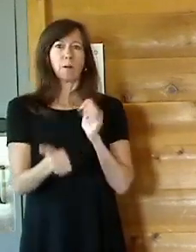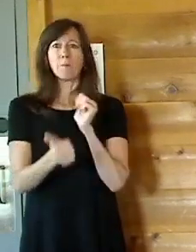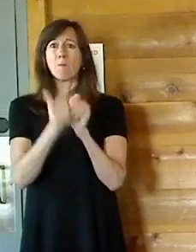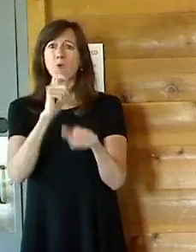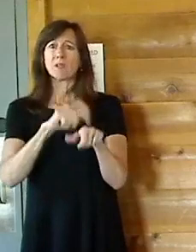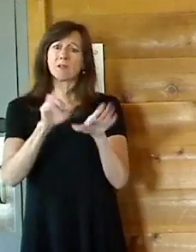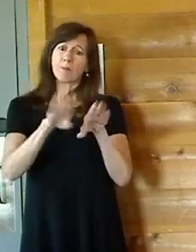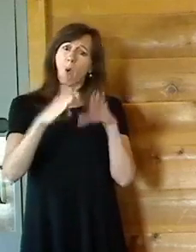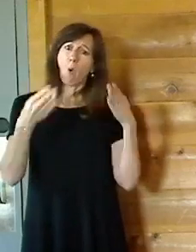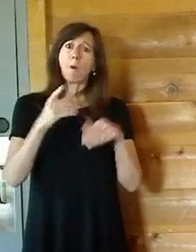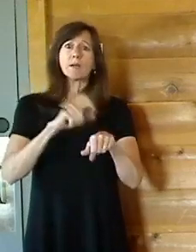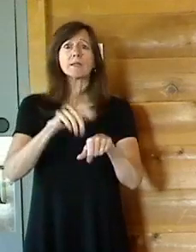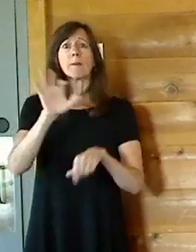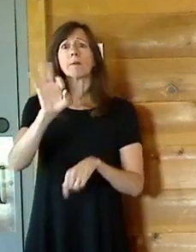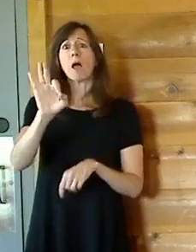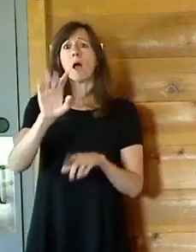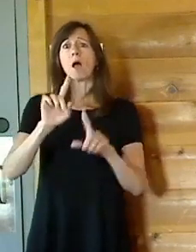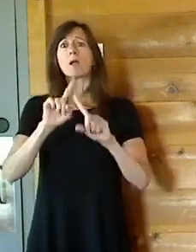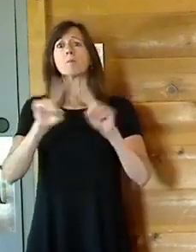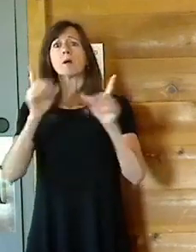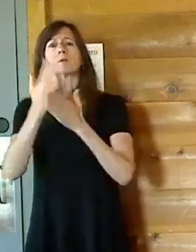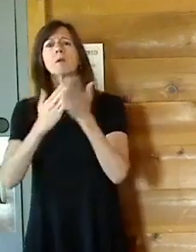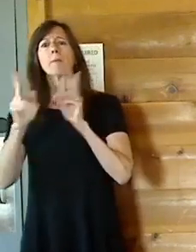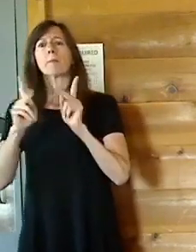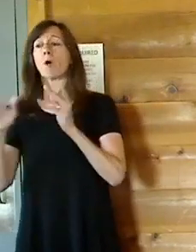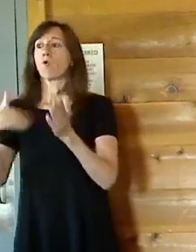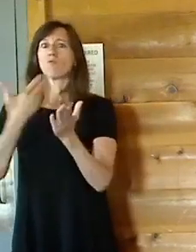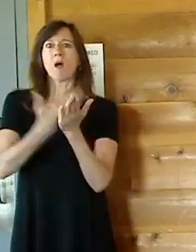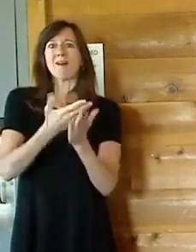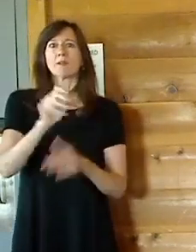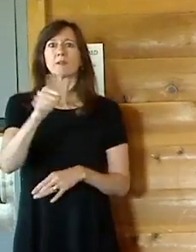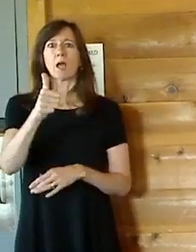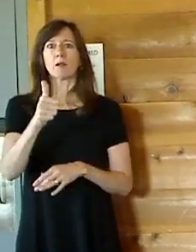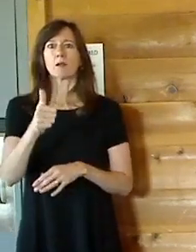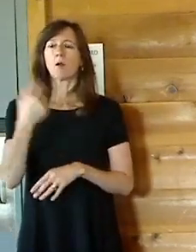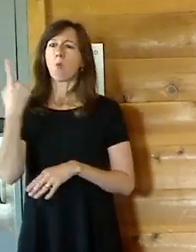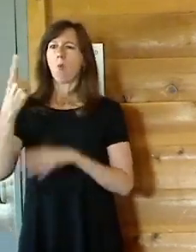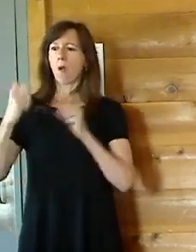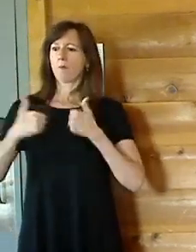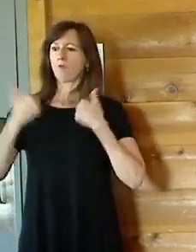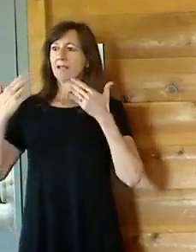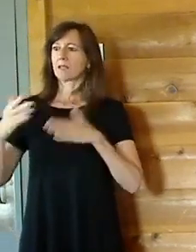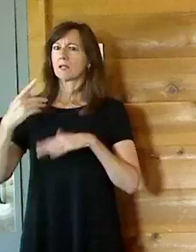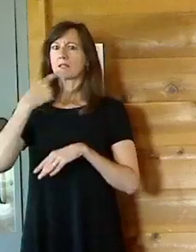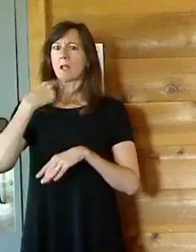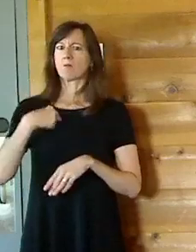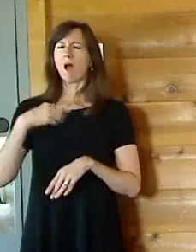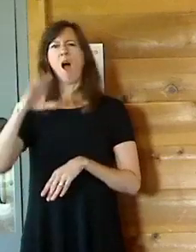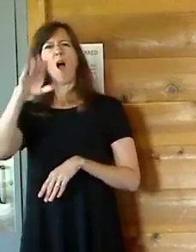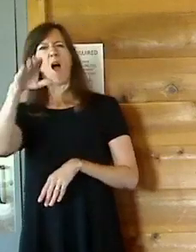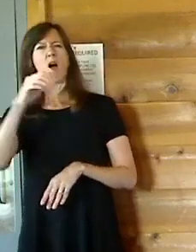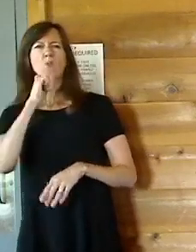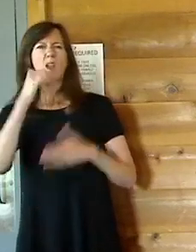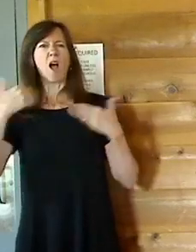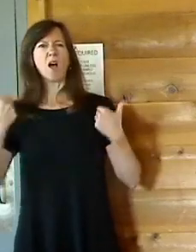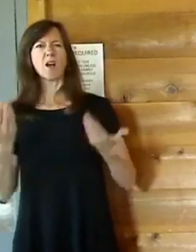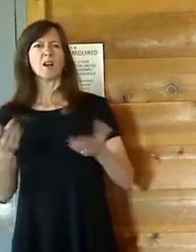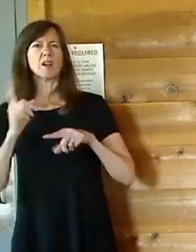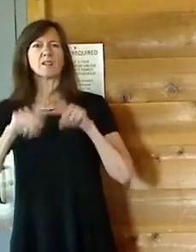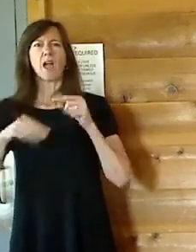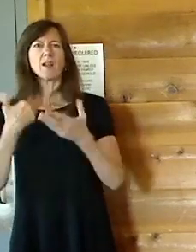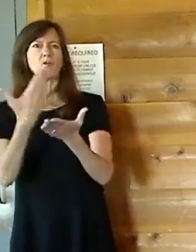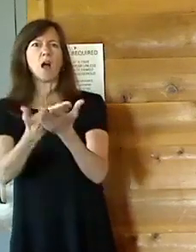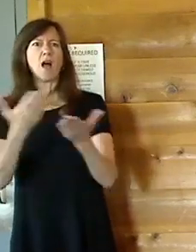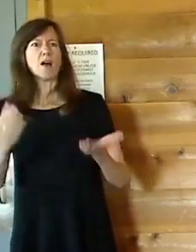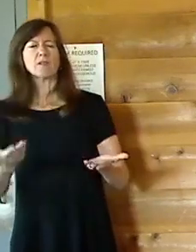get to us until 10. I had a resident say to me, we don't get here until 10. I said, doesn't mean we're not open, but I understand that you're not here. We're at